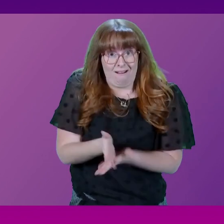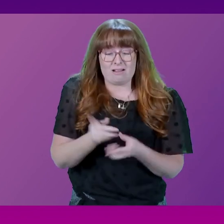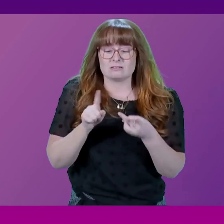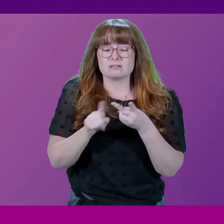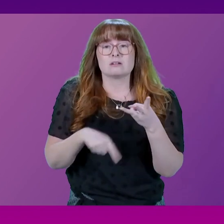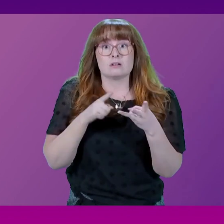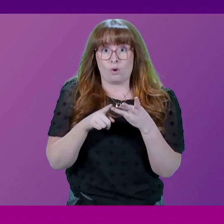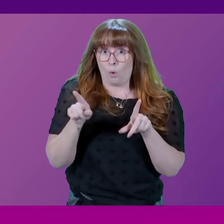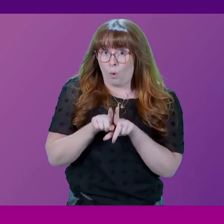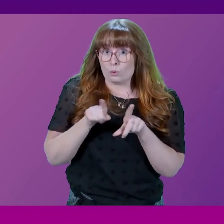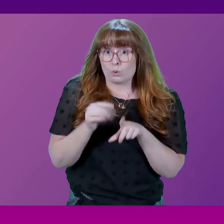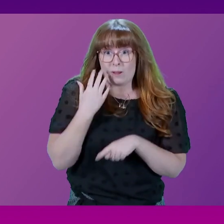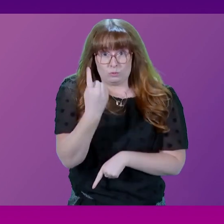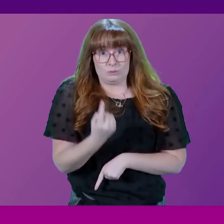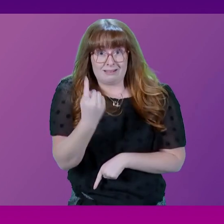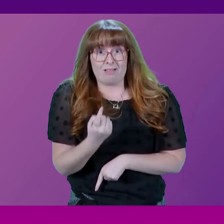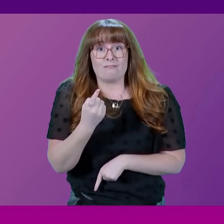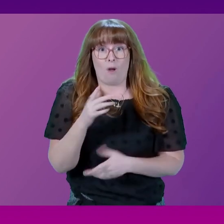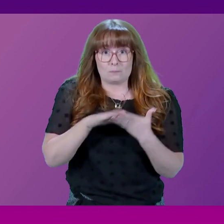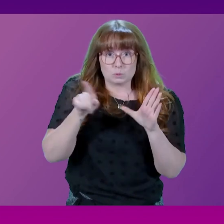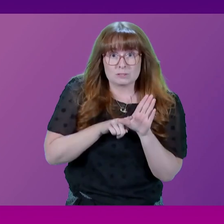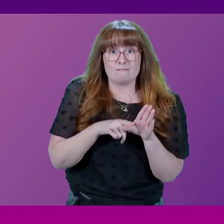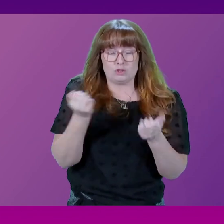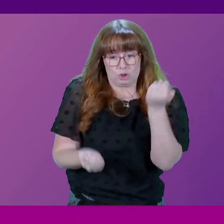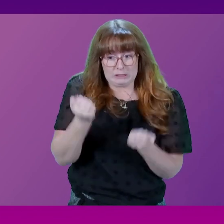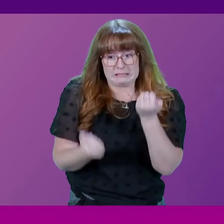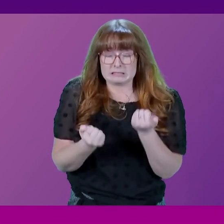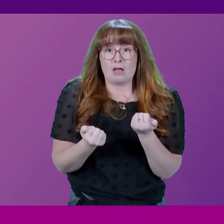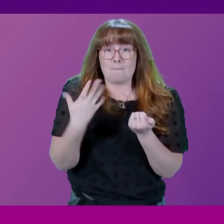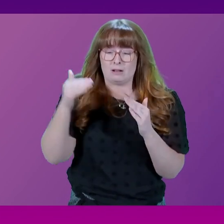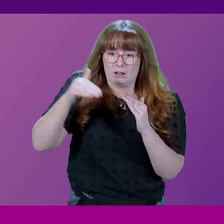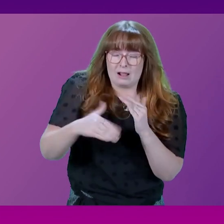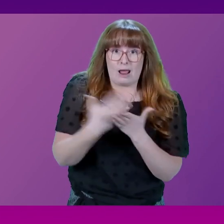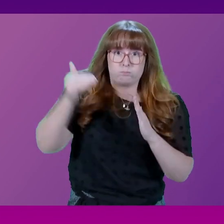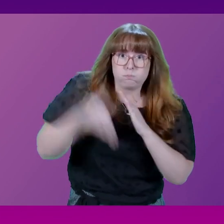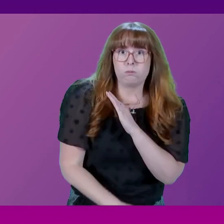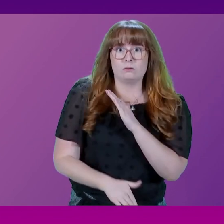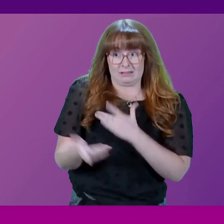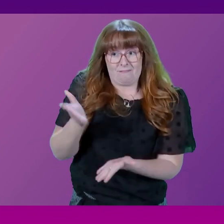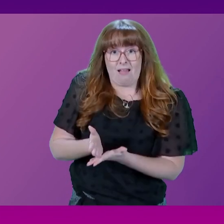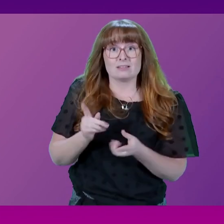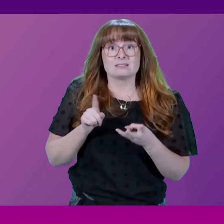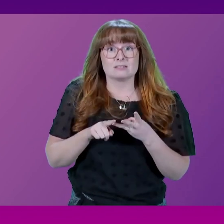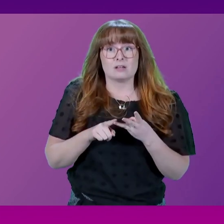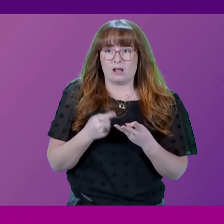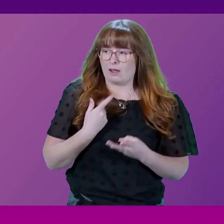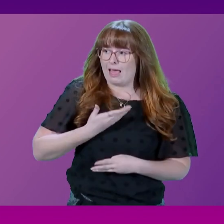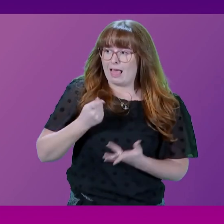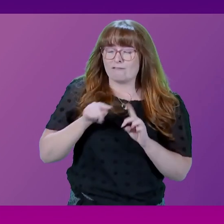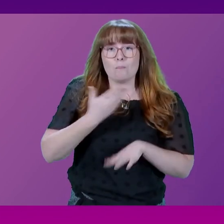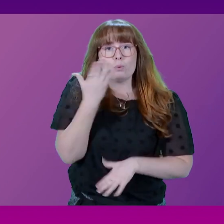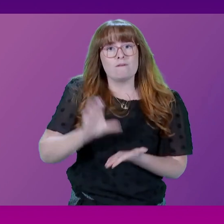started to slip when he was Justice Secretary. And now they're in freefall as he's First Minister. And without further funding,